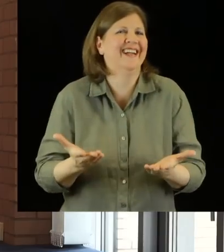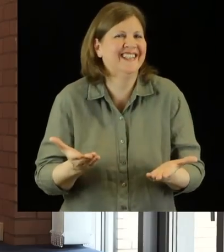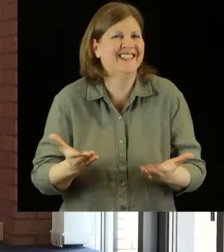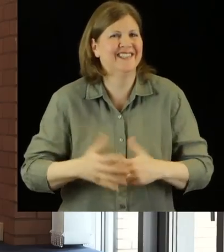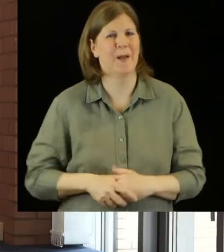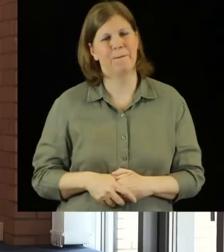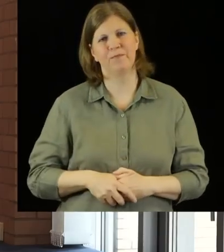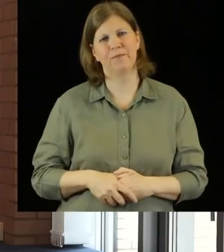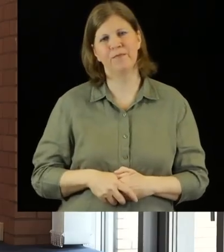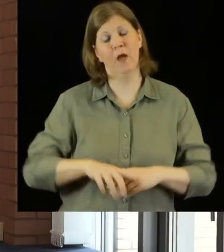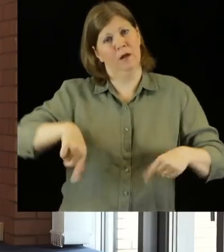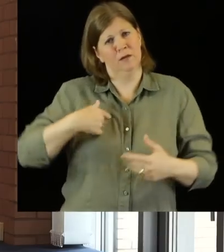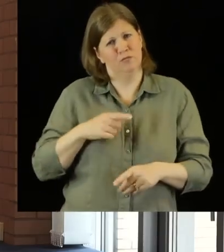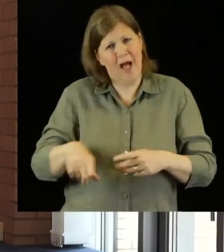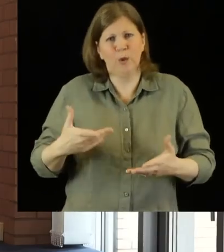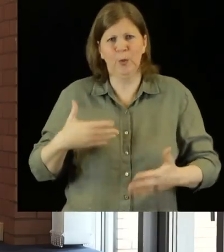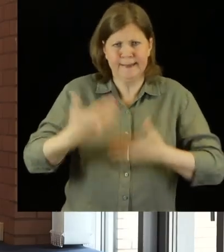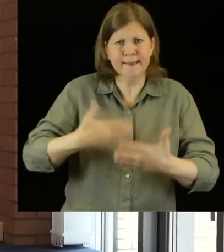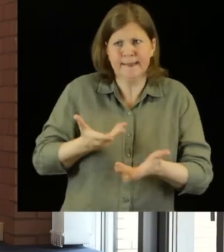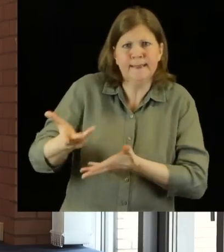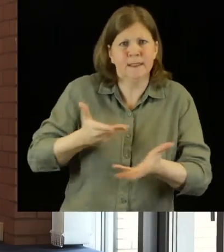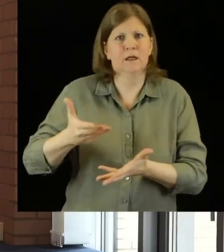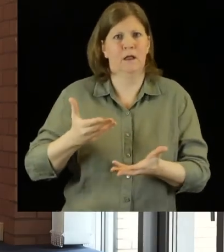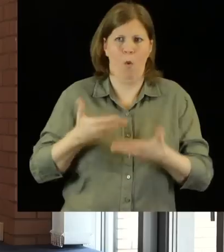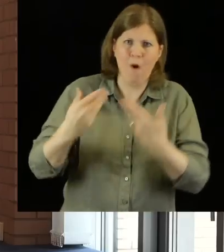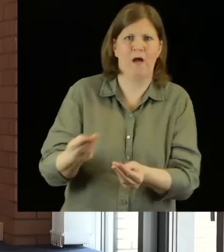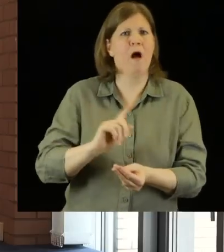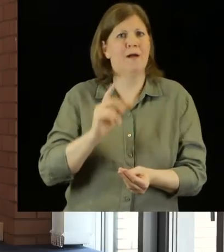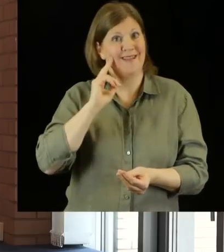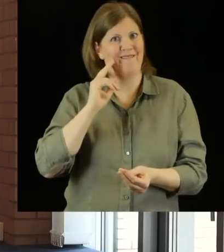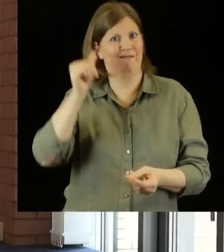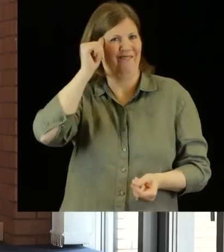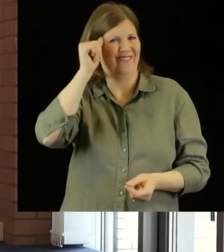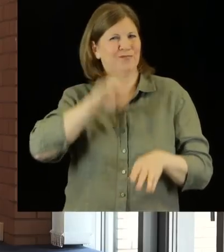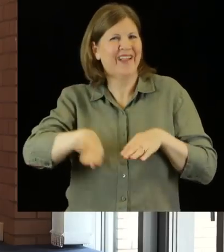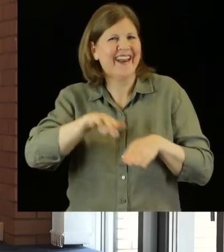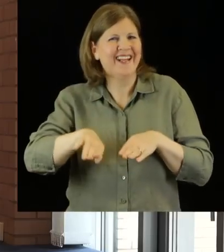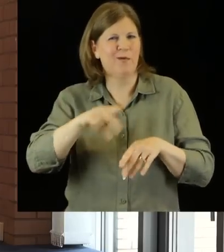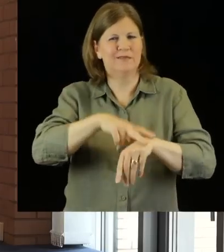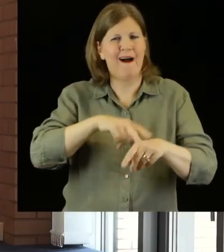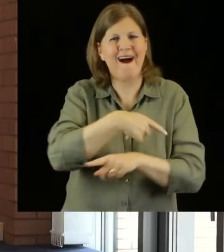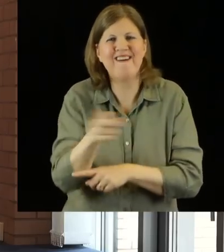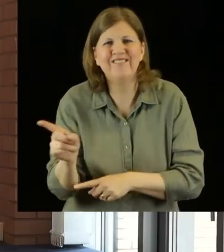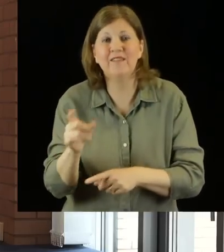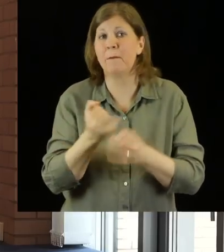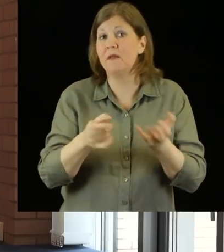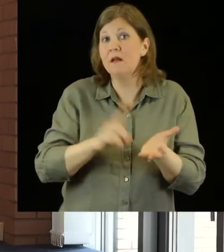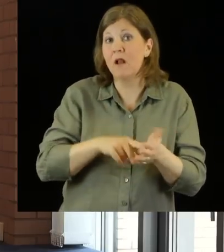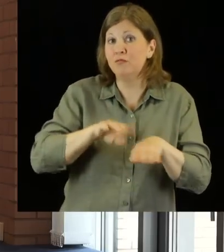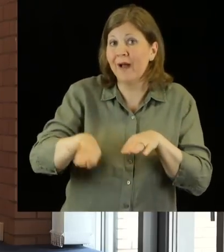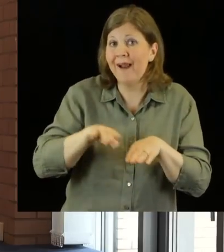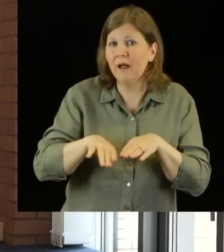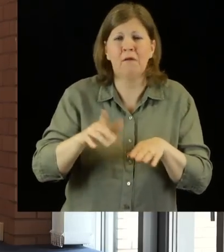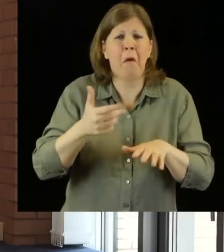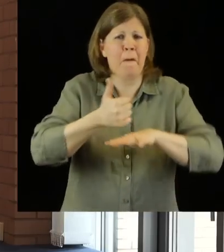address that by offering deaf awareness training for the staff, British Sign Language training, even very basic British Sign Language